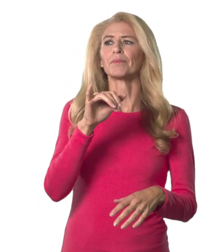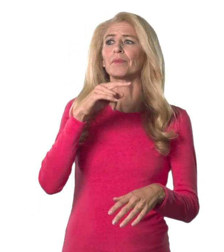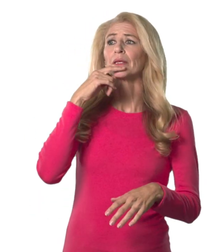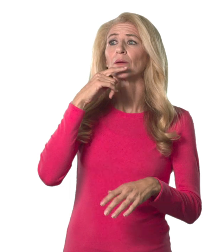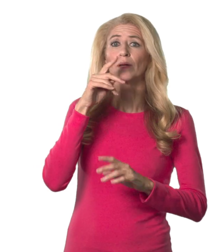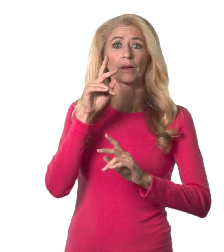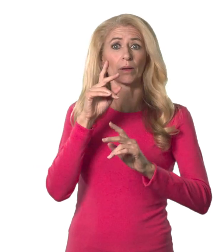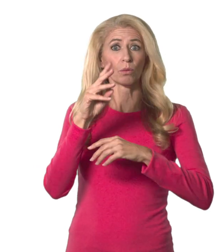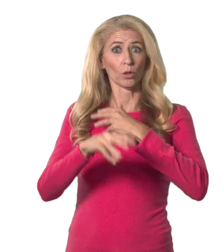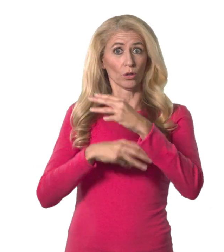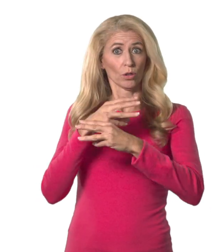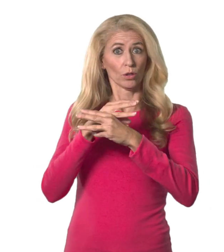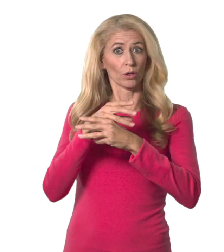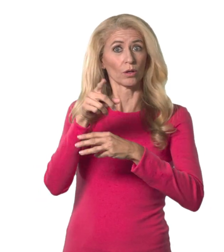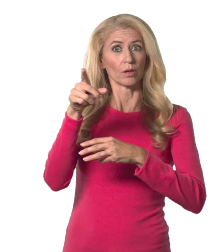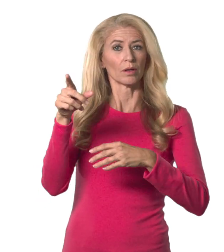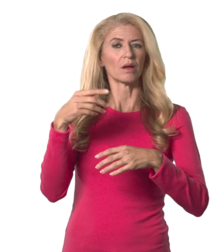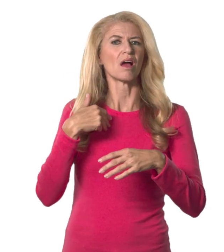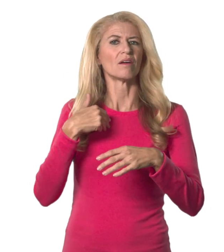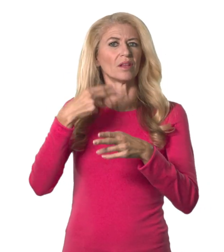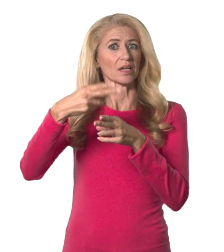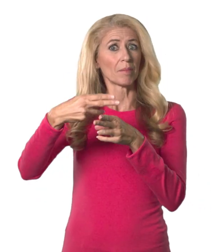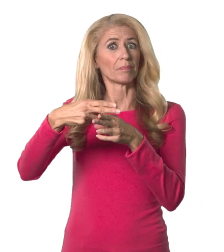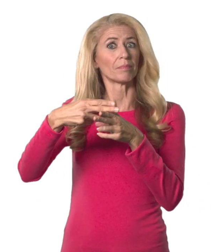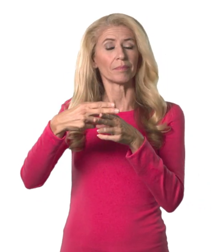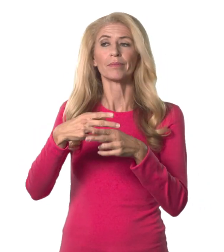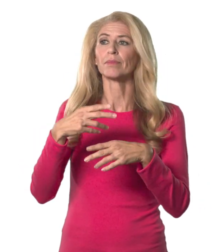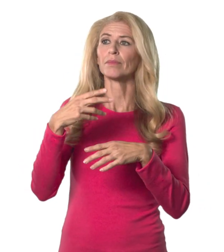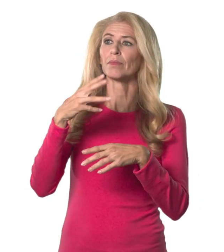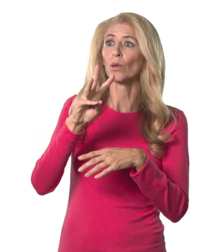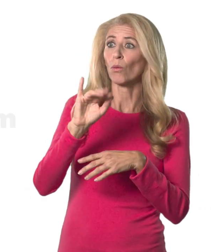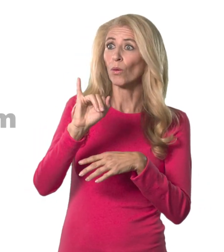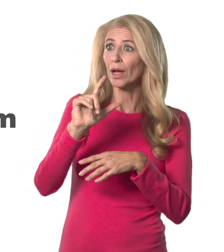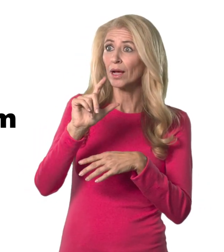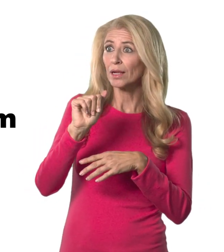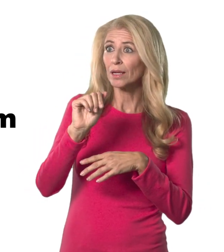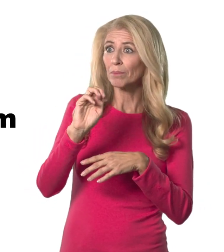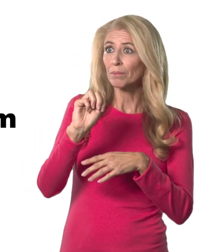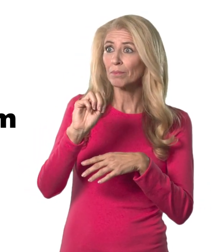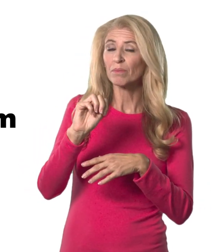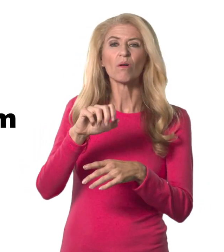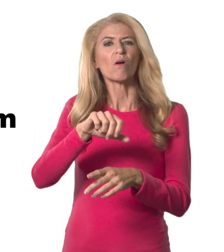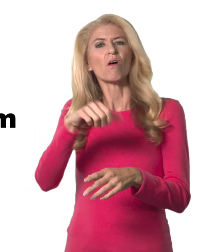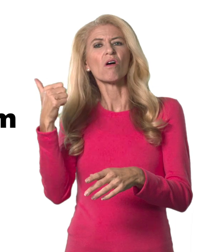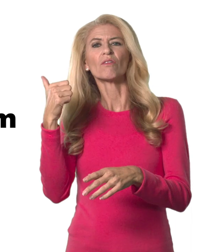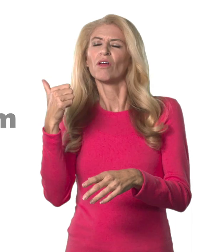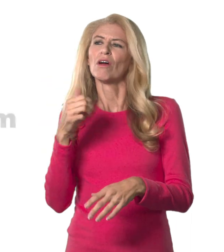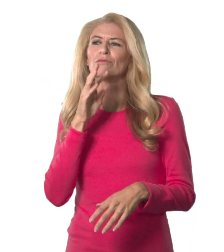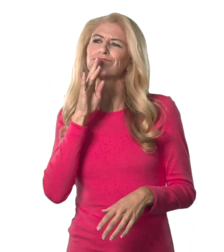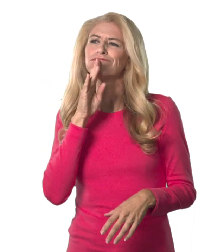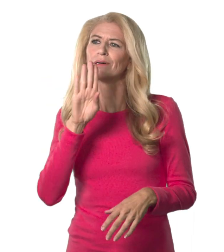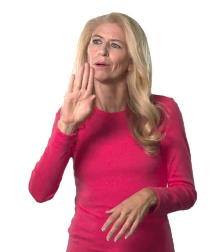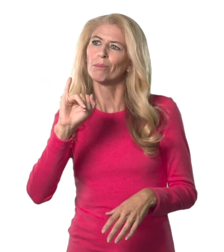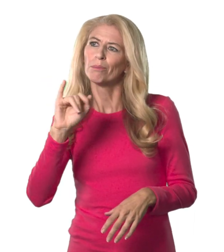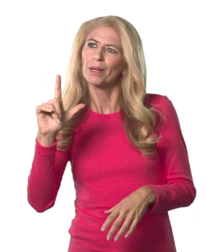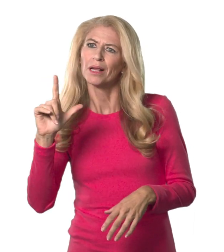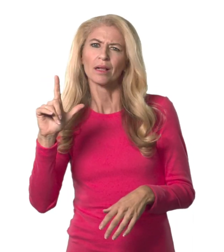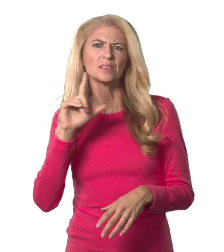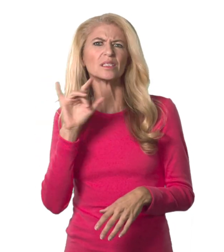Just as in the hearing world, you might have a different sign or name depending on the group of people you are with. You might say, my husband's name is William,